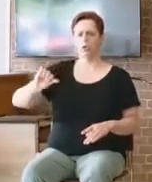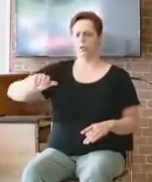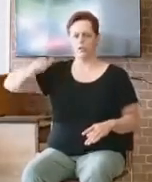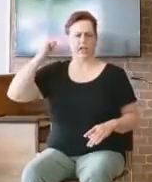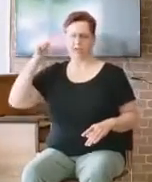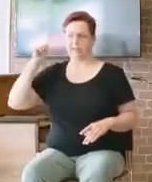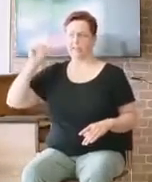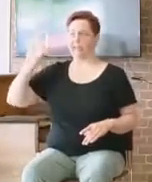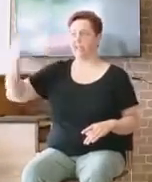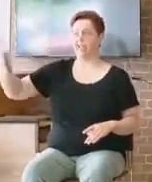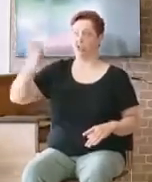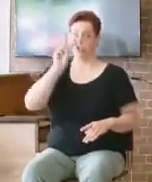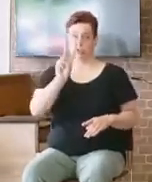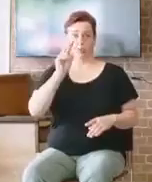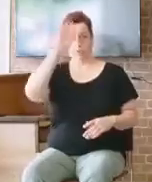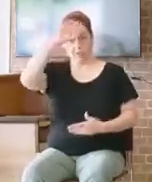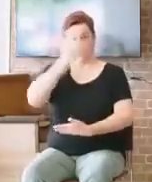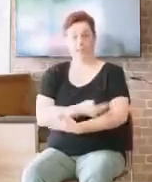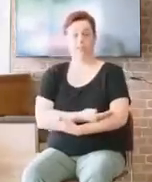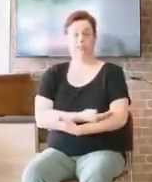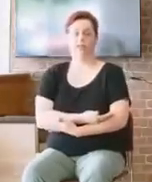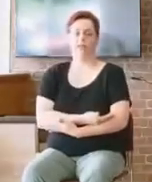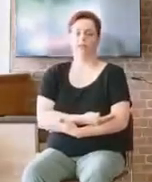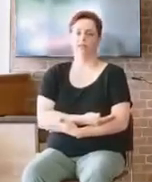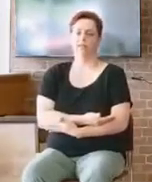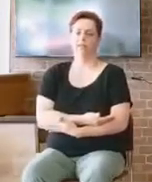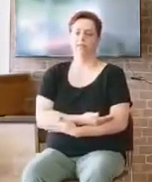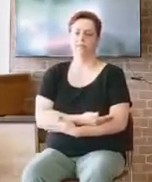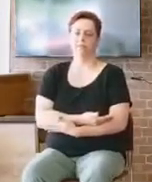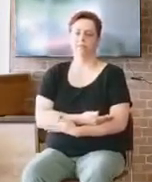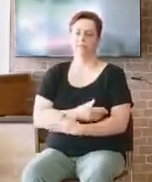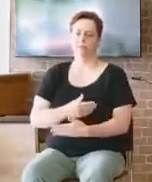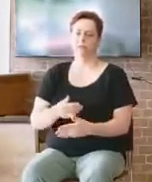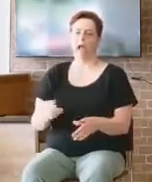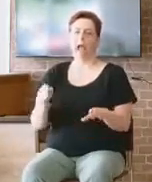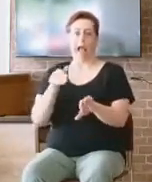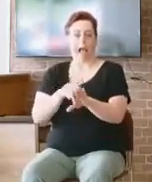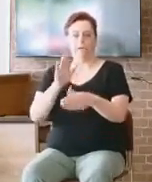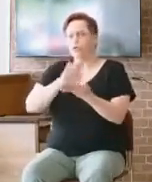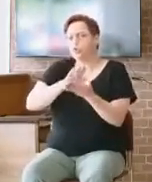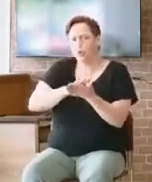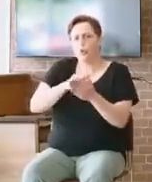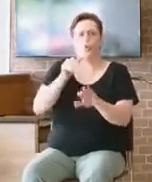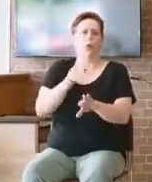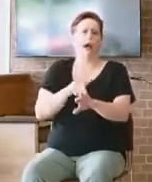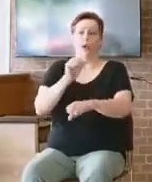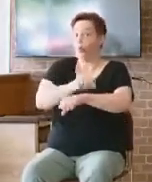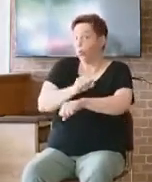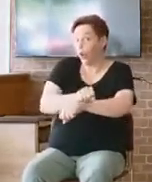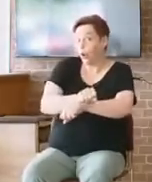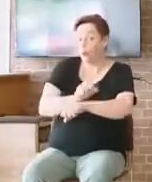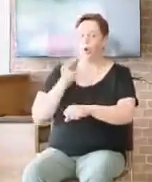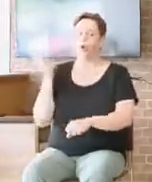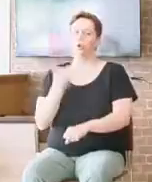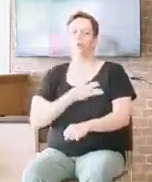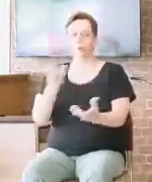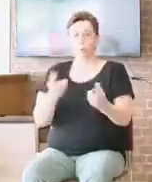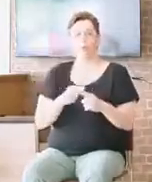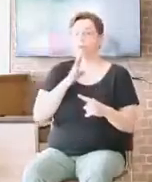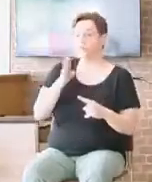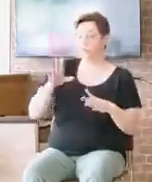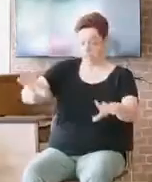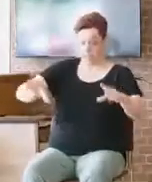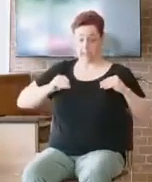avoid it. When you go to school or work, we always try to fit in with people. We want to be accepted by all of our